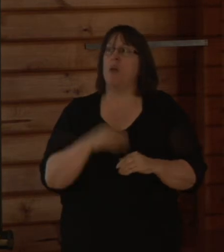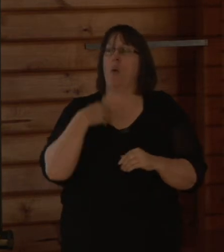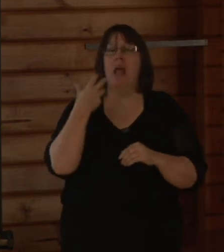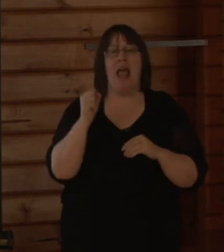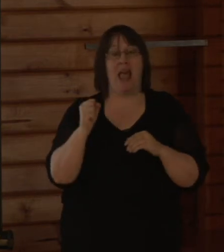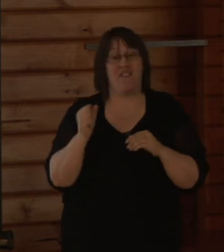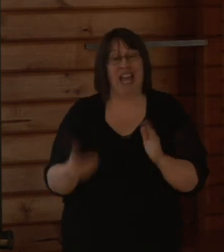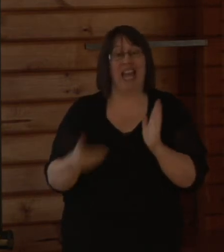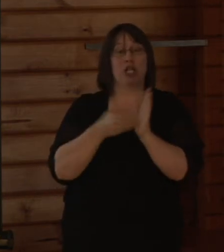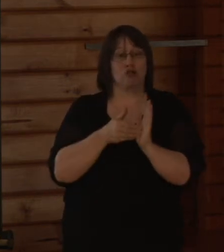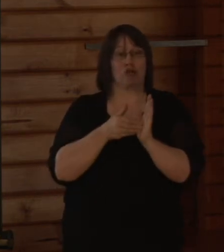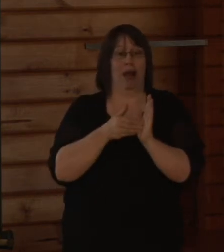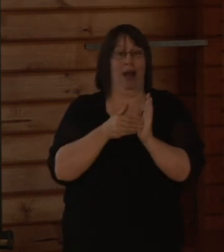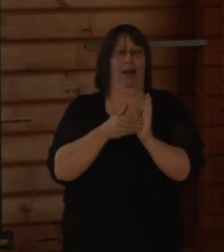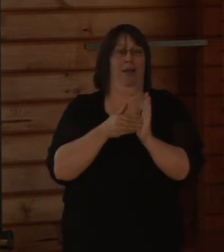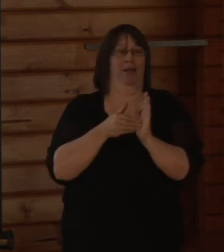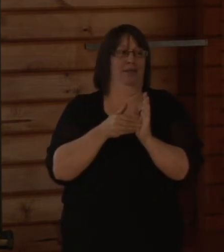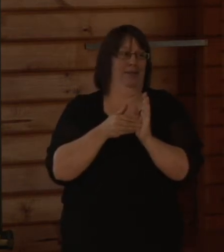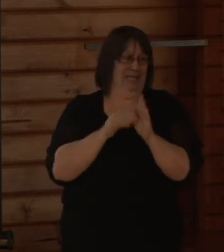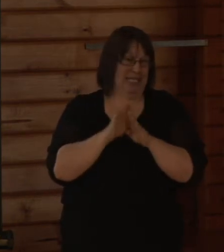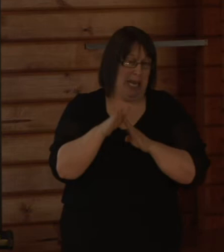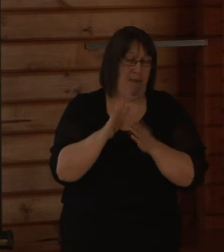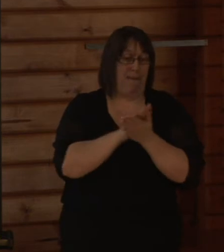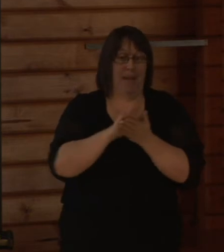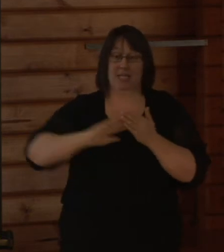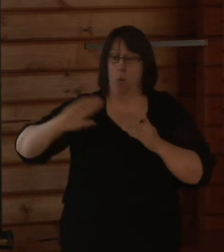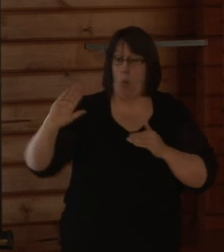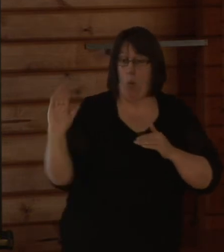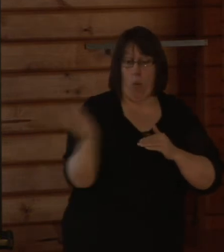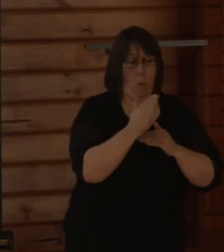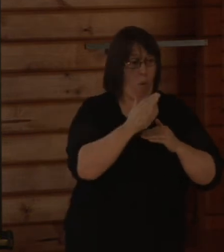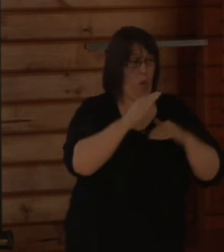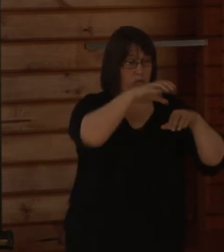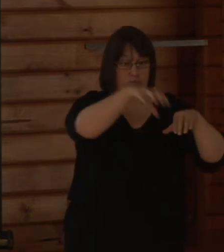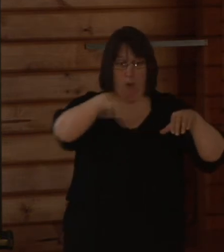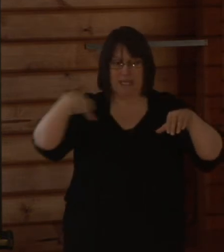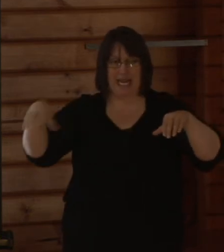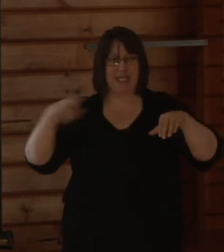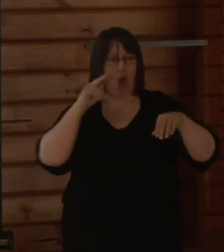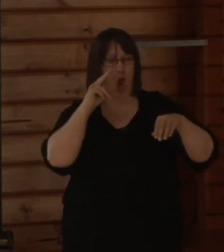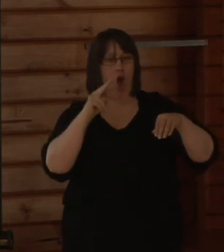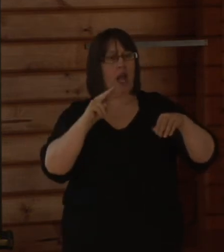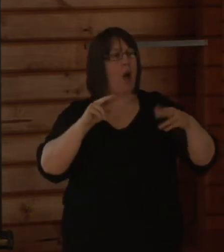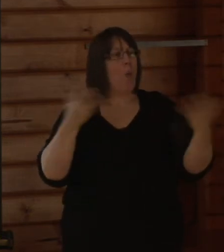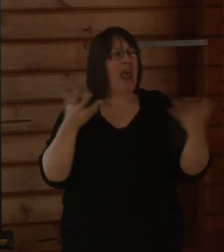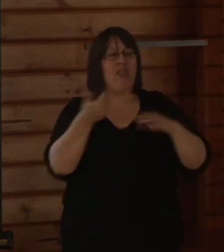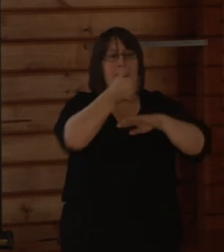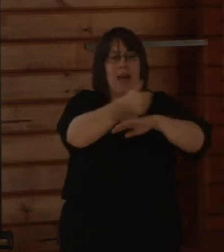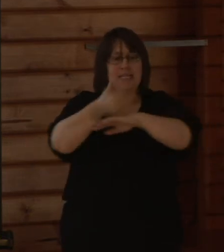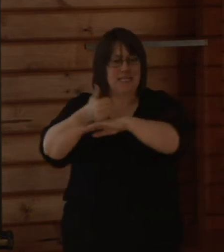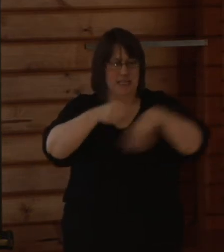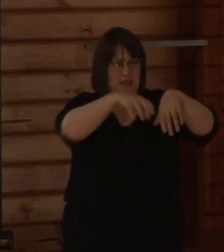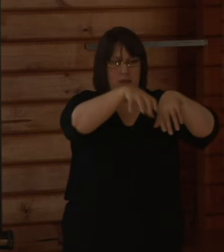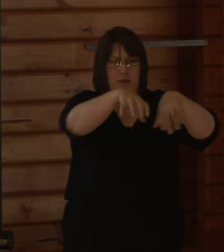we undertake a final engineering review where all those individual properties are looked at spatially across a suburb